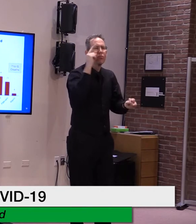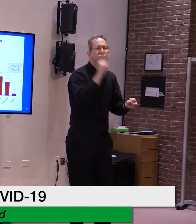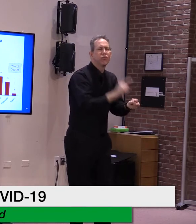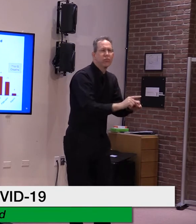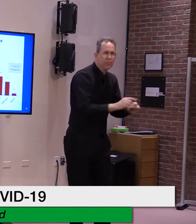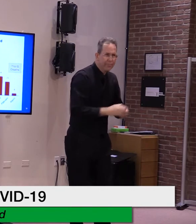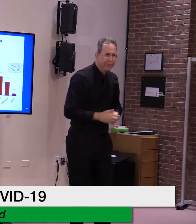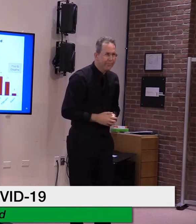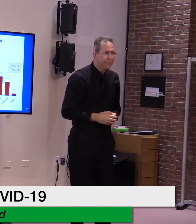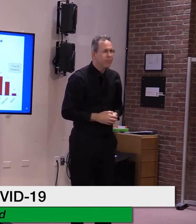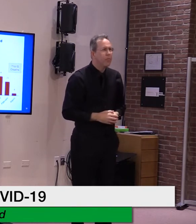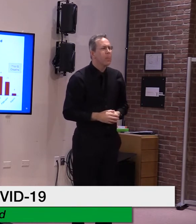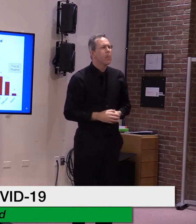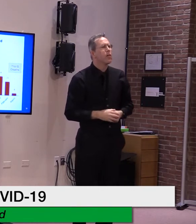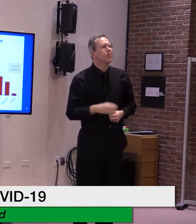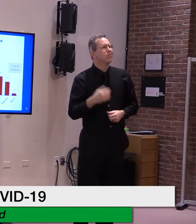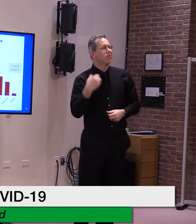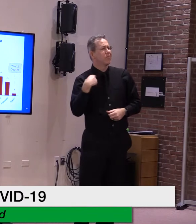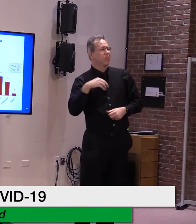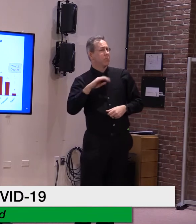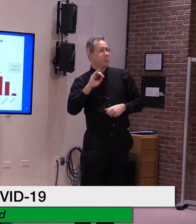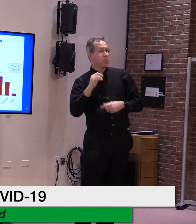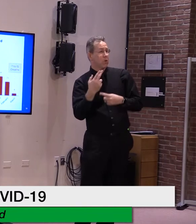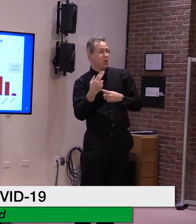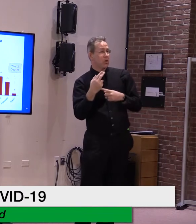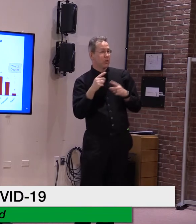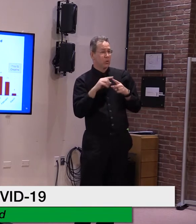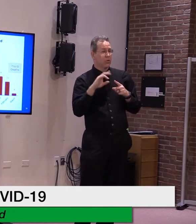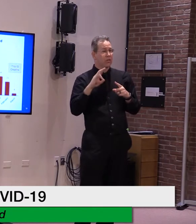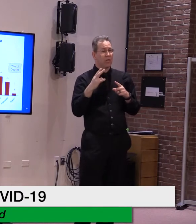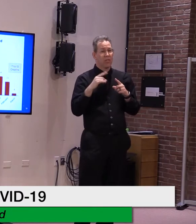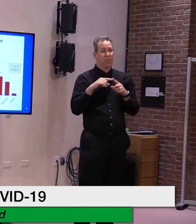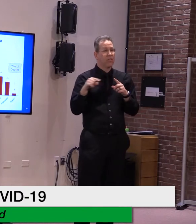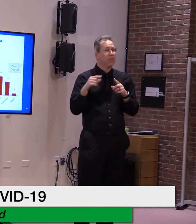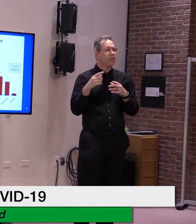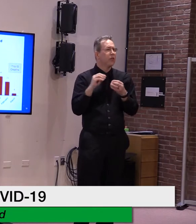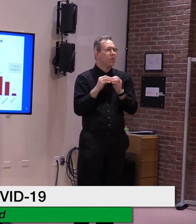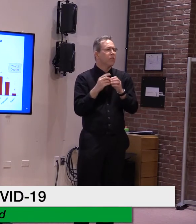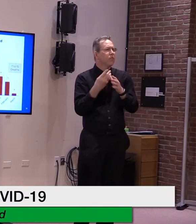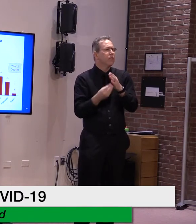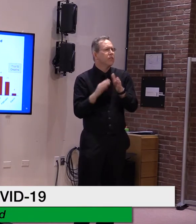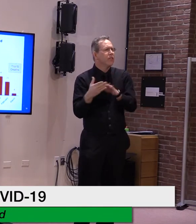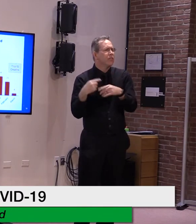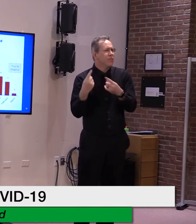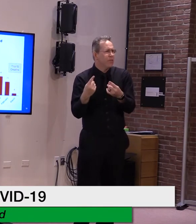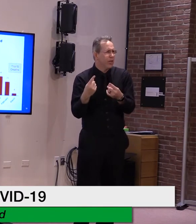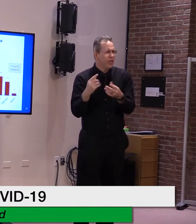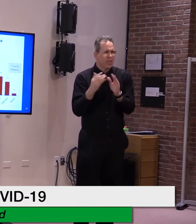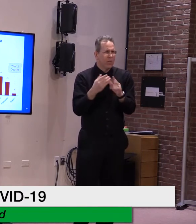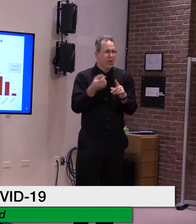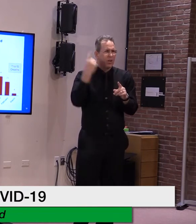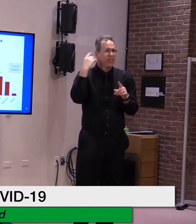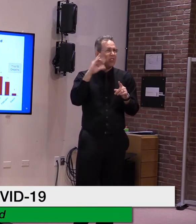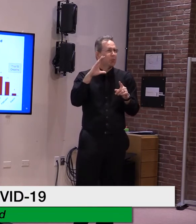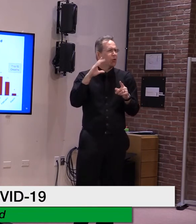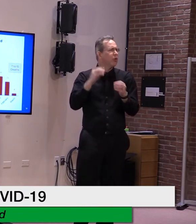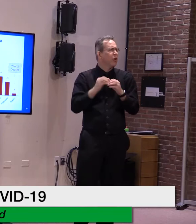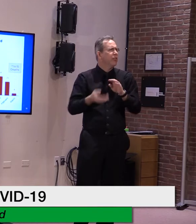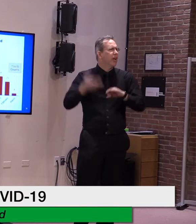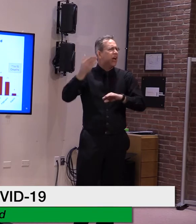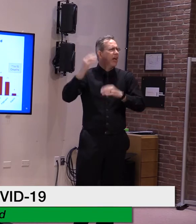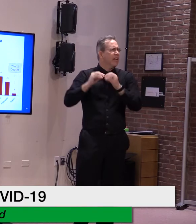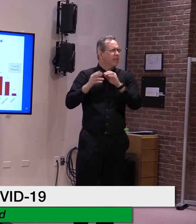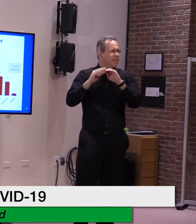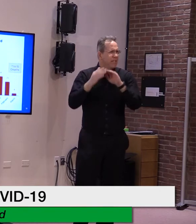forecasting seven to 10 deaths, a significant decrease from what we saw in December and a step down from what we saw in